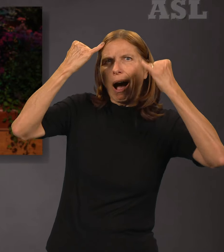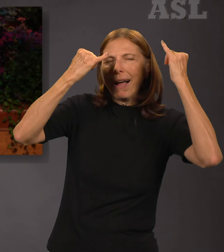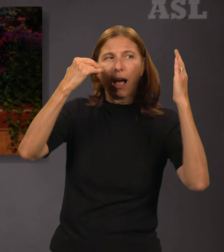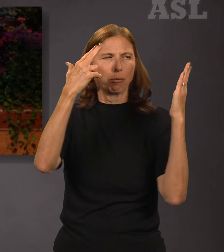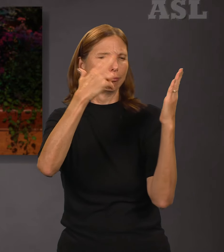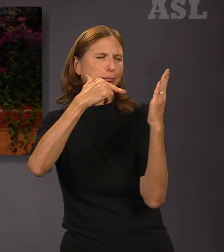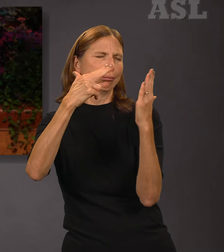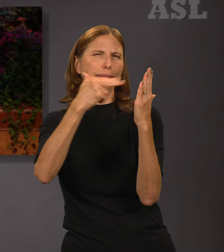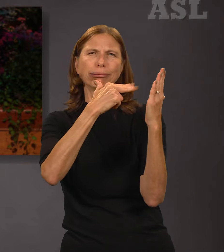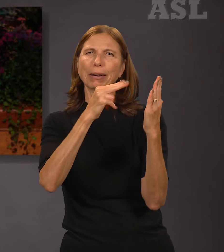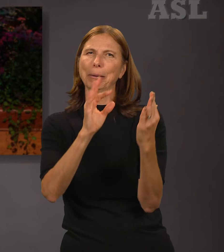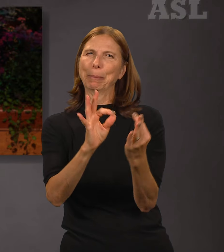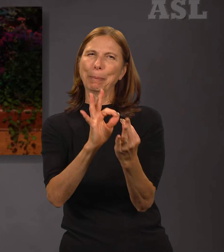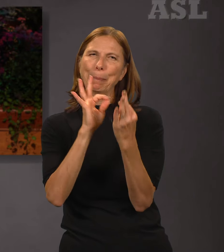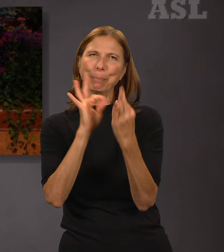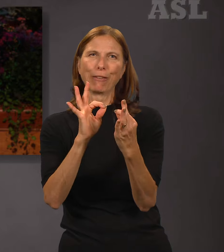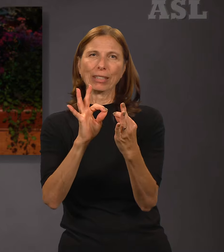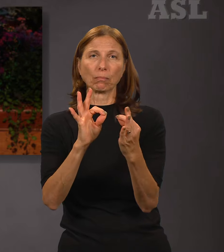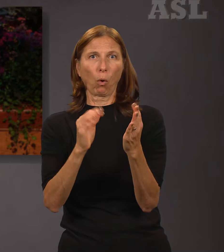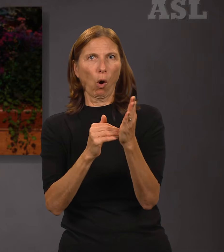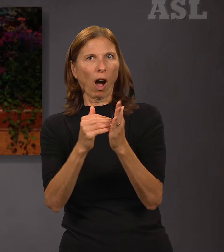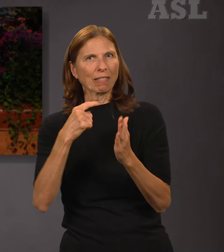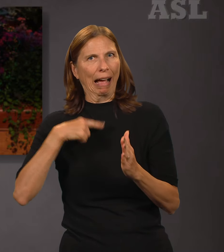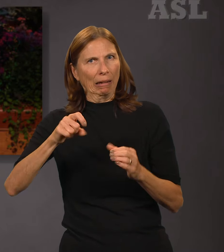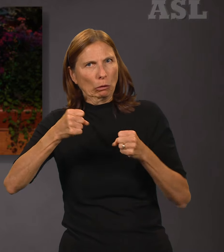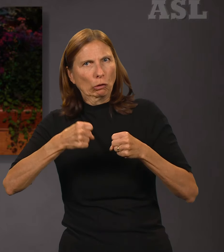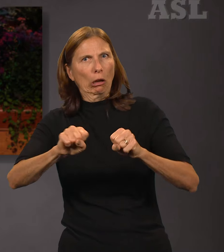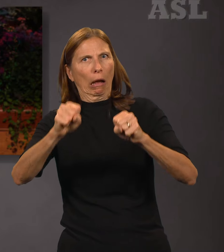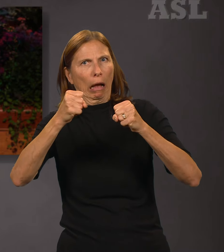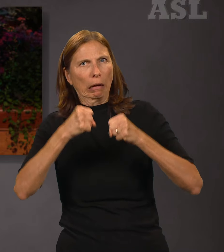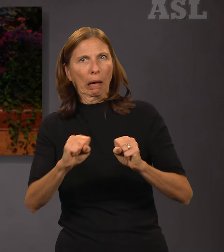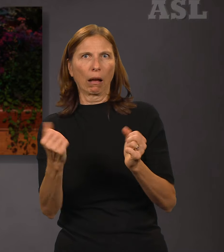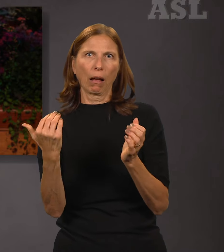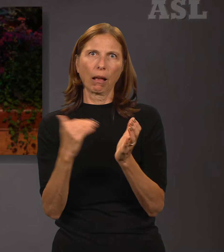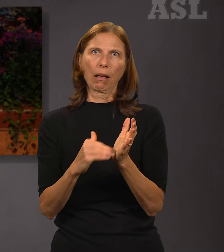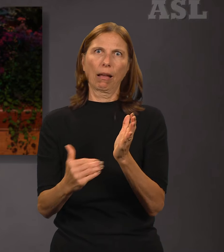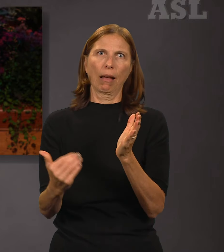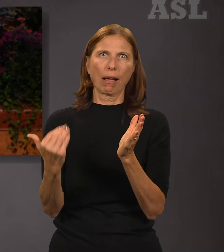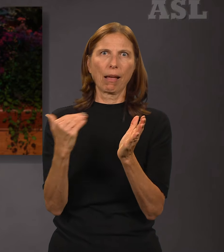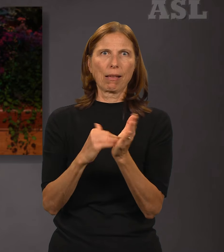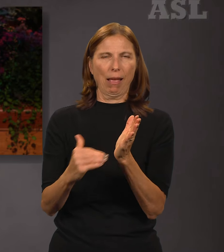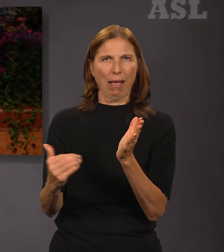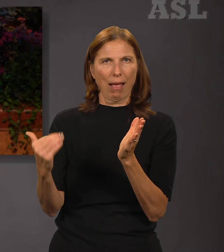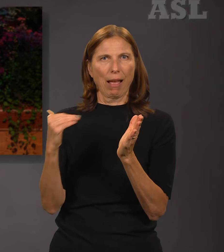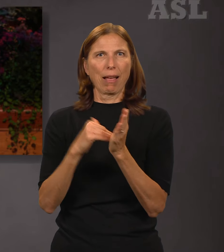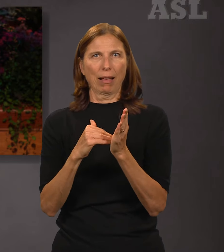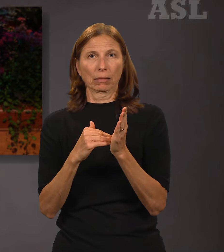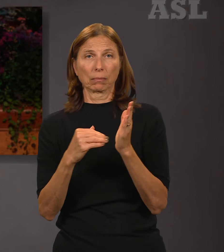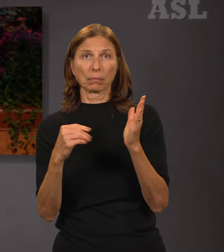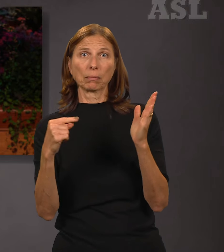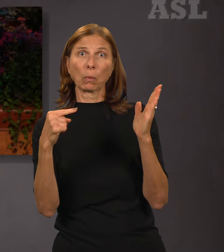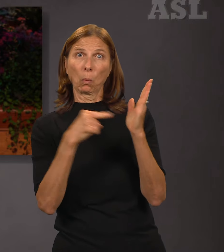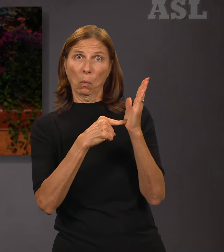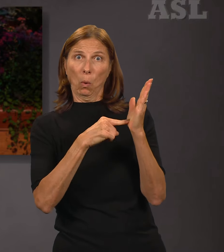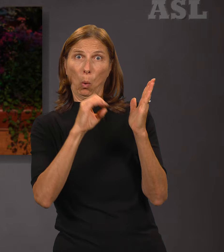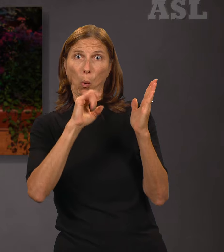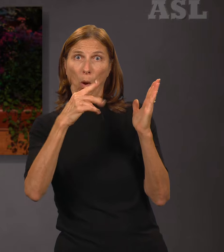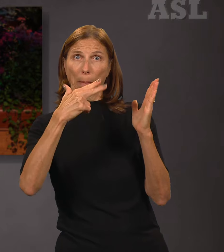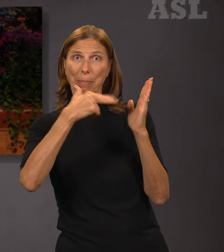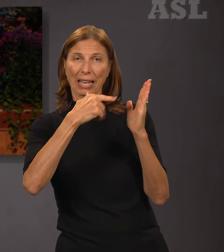and again. When I thought the oil painting was finally complete and dry, I began to apply a transparent varnish